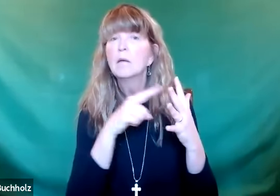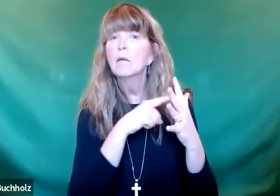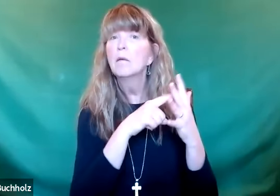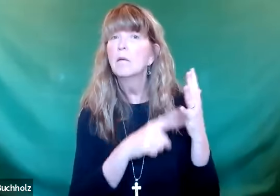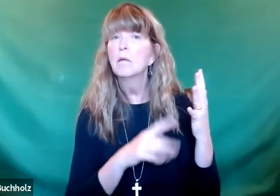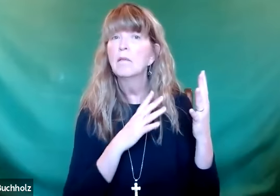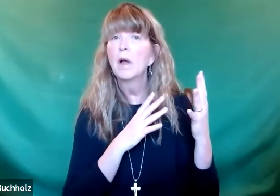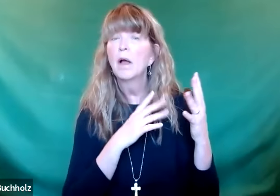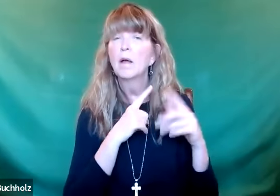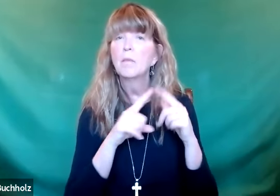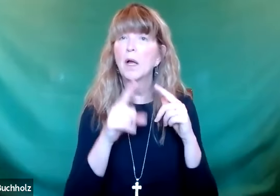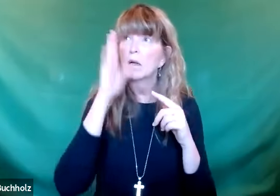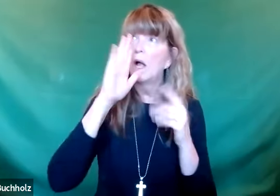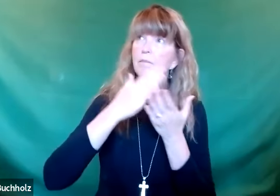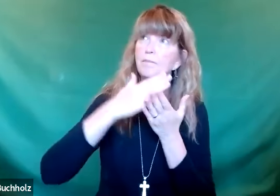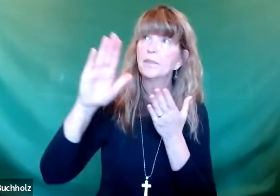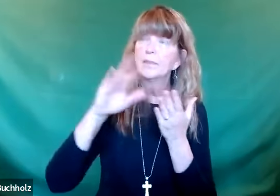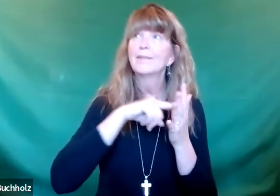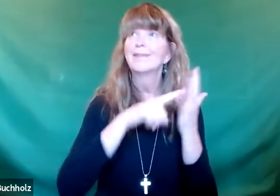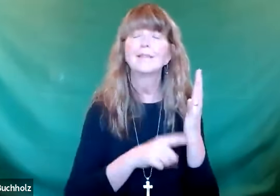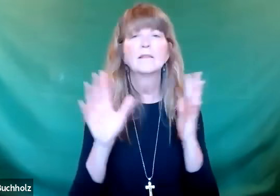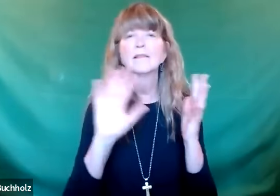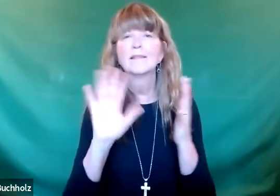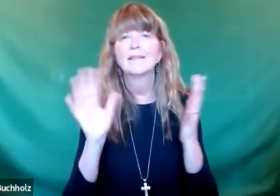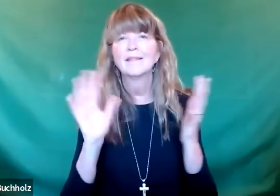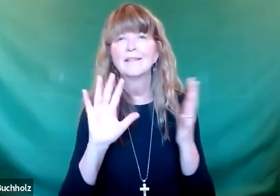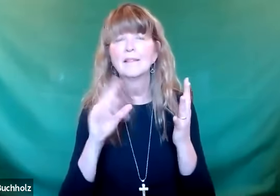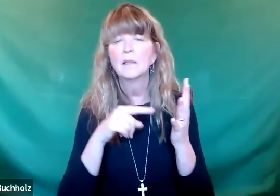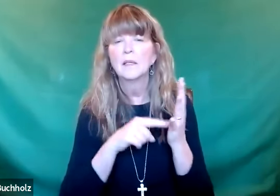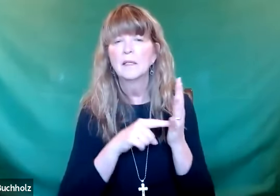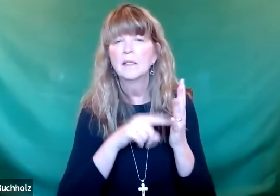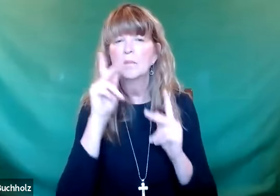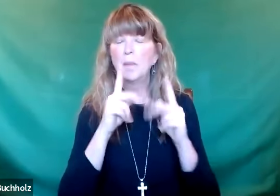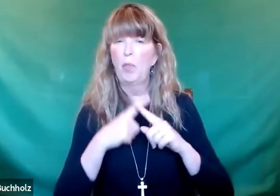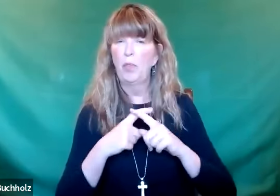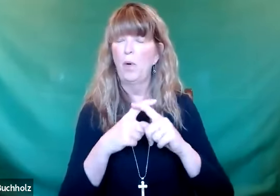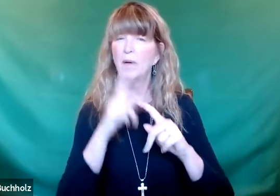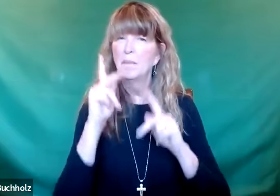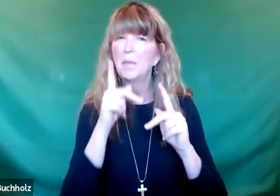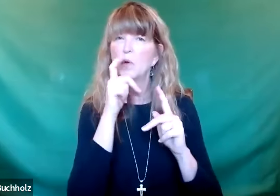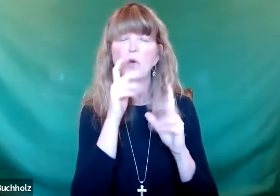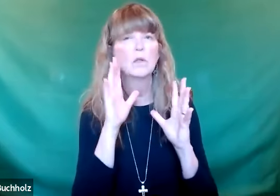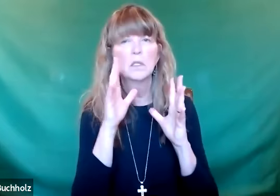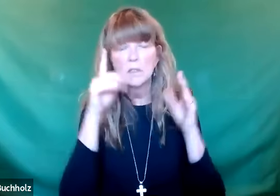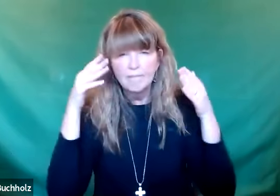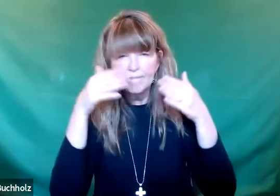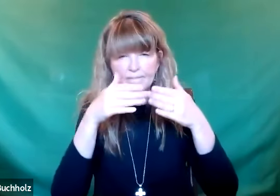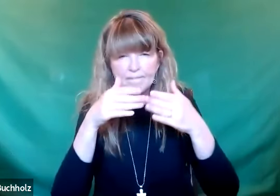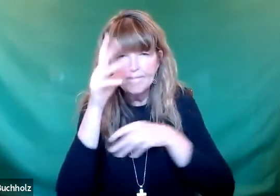on worldly gain. And worldly gain is fine, but God's not going to take those away from